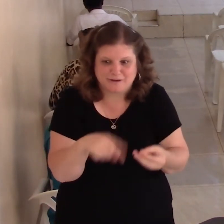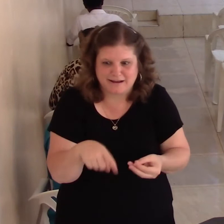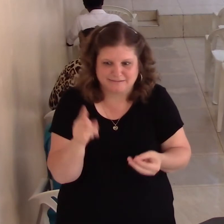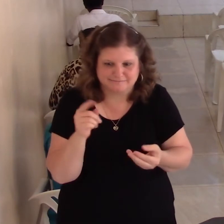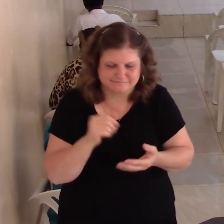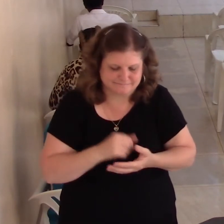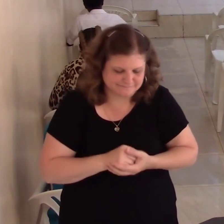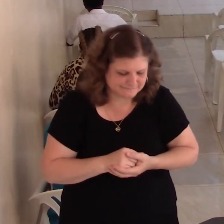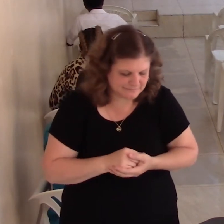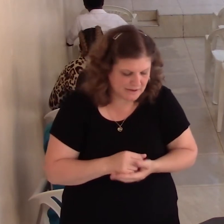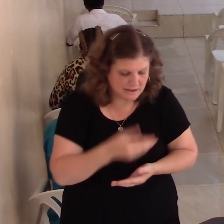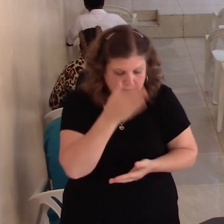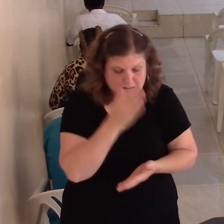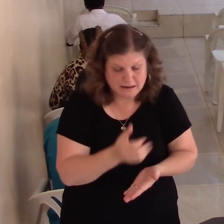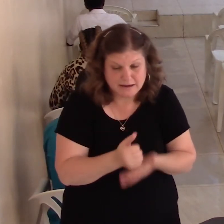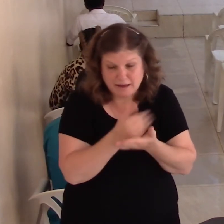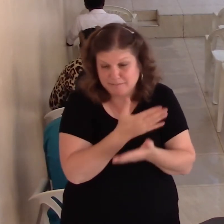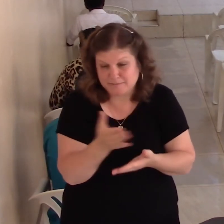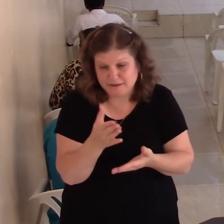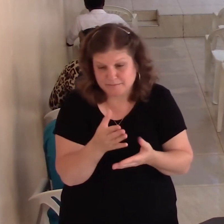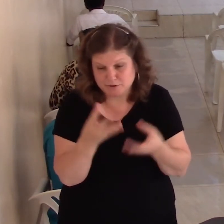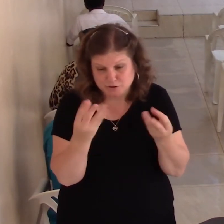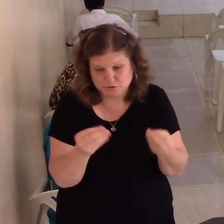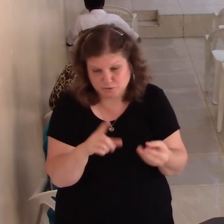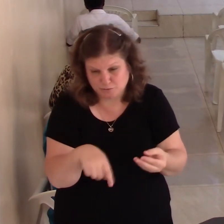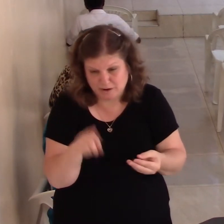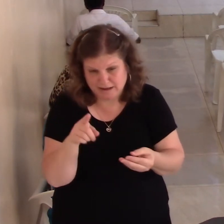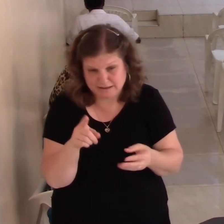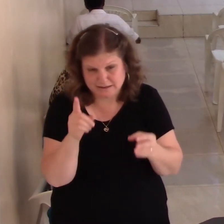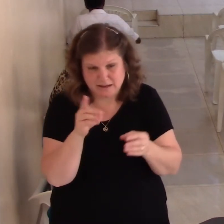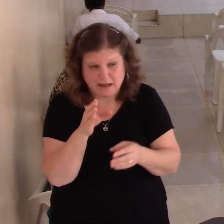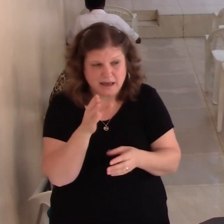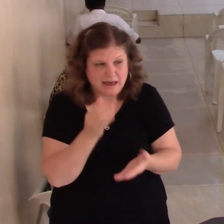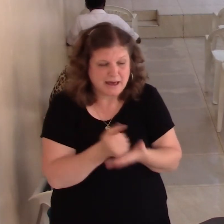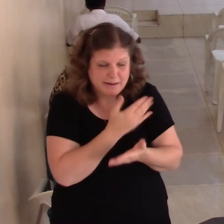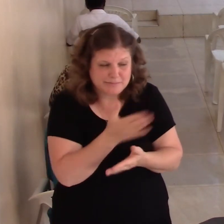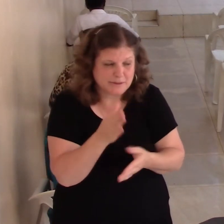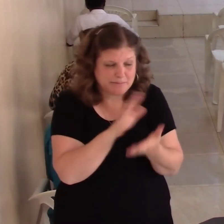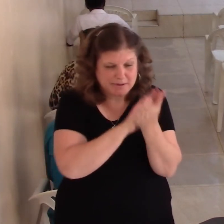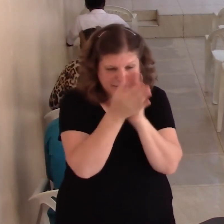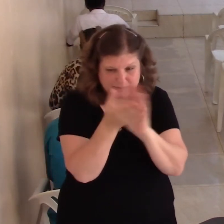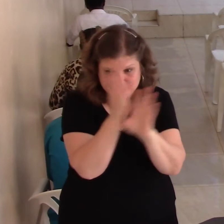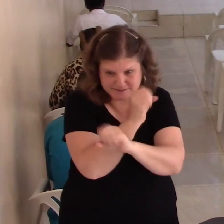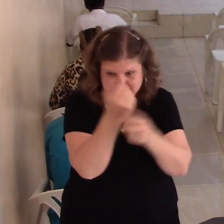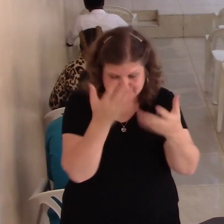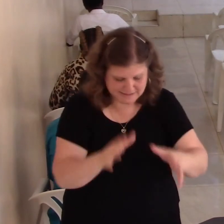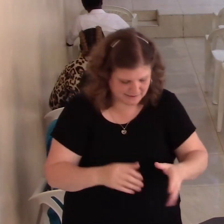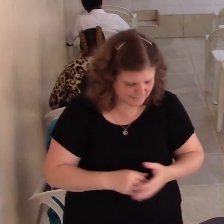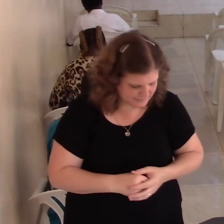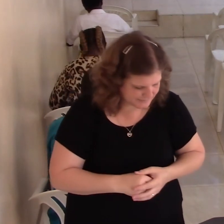God help them to do us right. God help them to get saved. help them in some way. Matthew 5 verse 4, But I say to you,